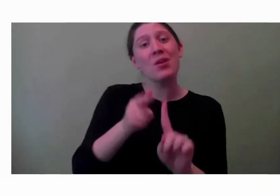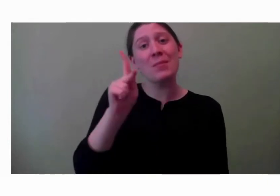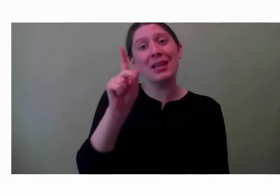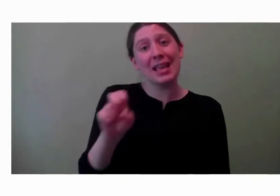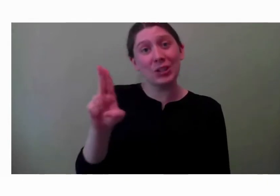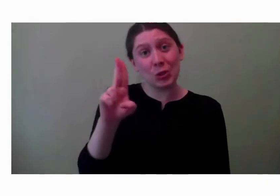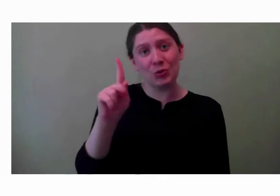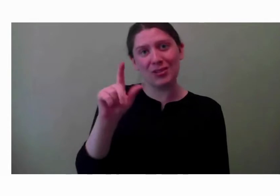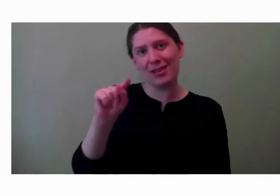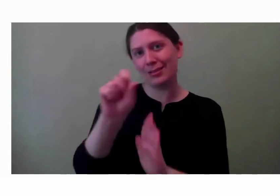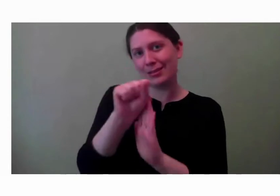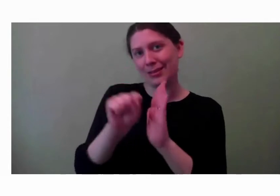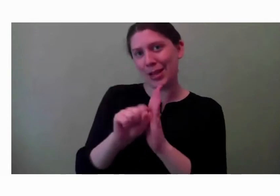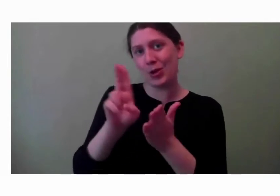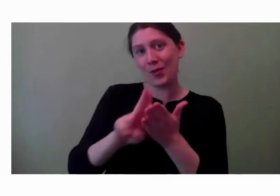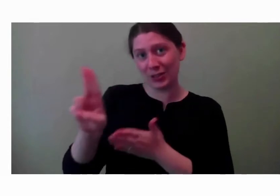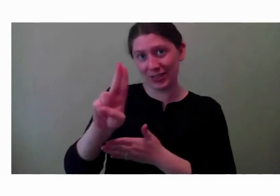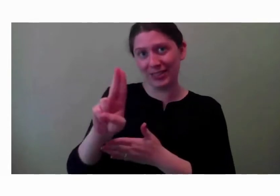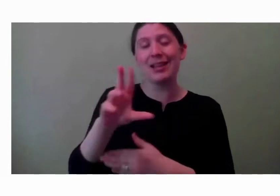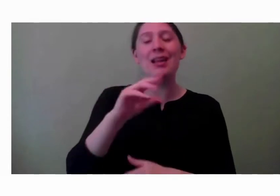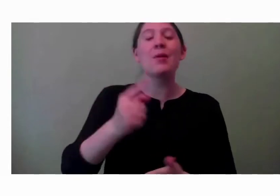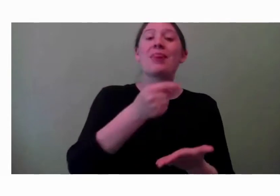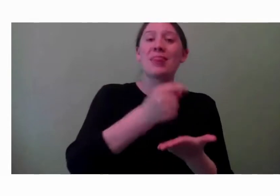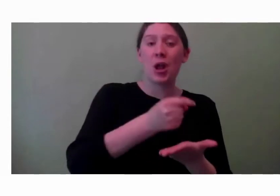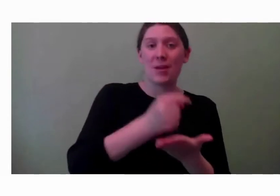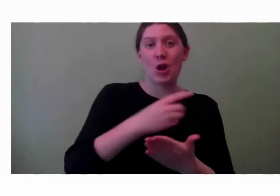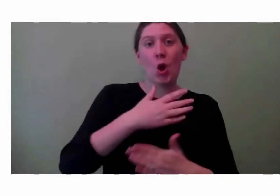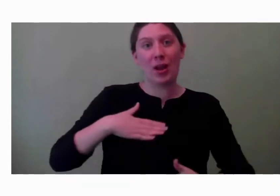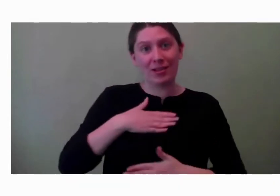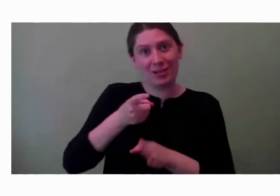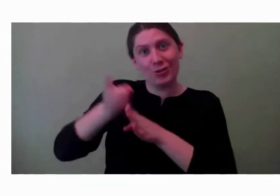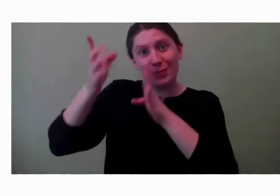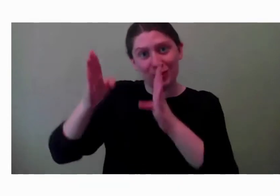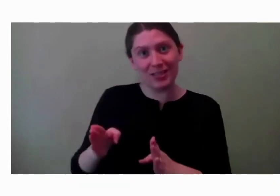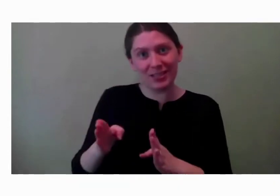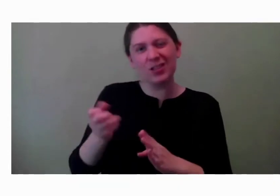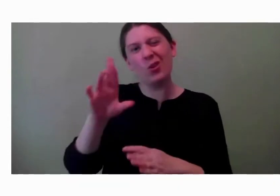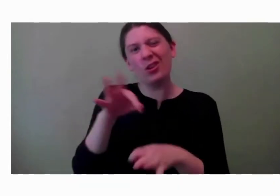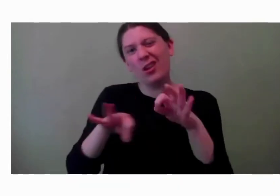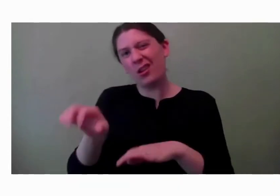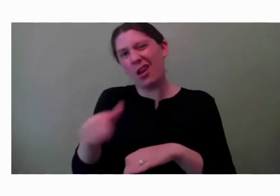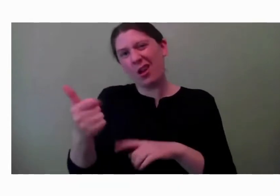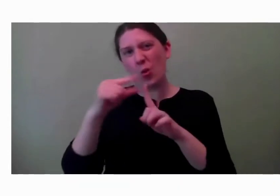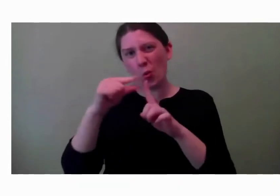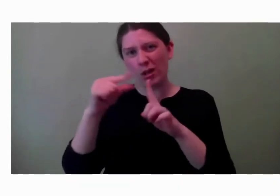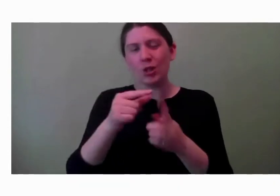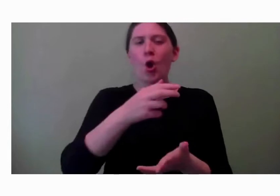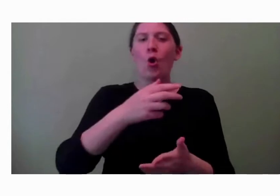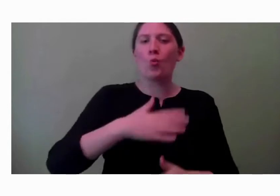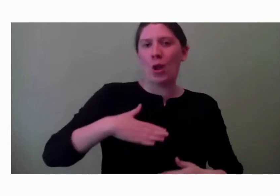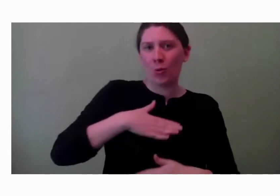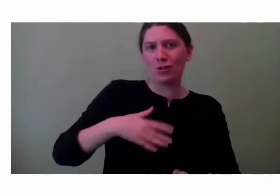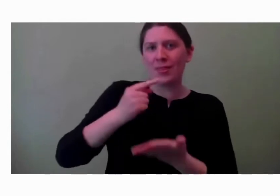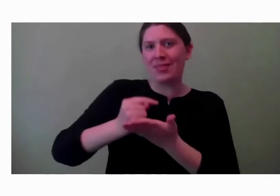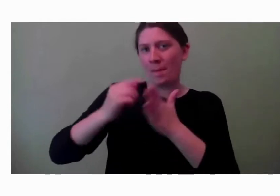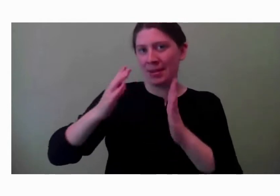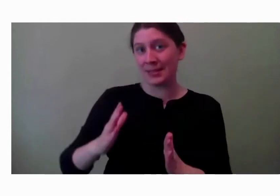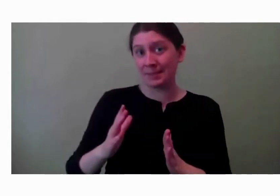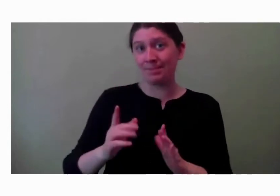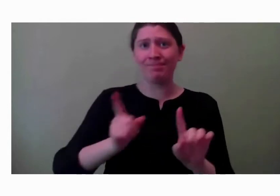certified recreation or therapeutic recreation specialist, or in other words, a recreation therapist. I wear many, many hats at